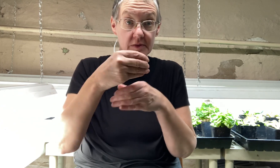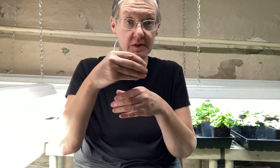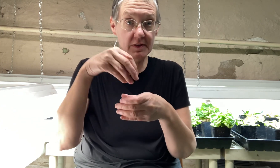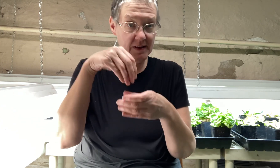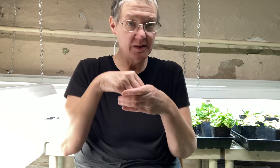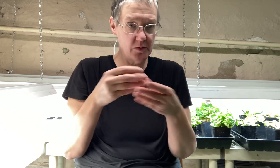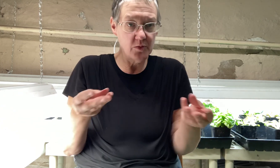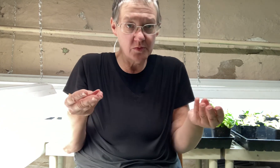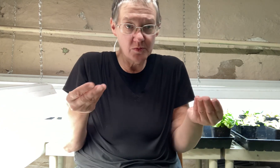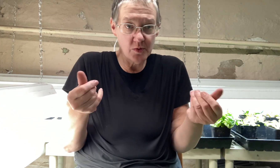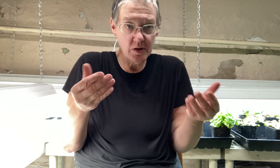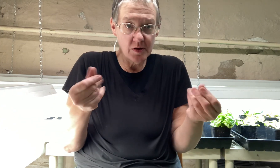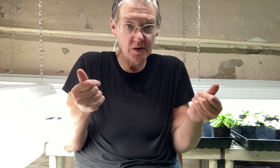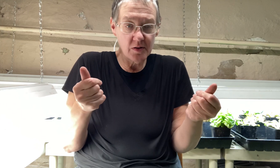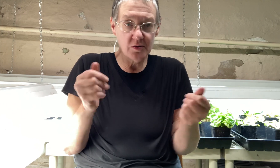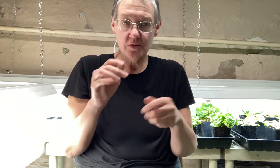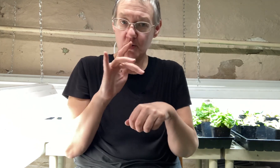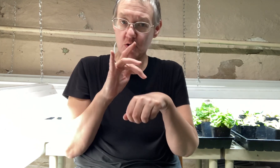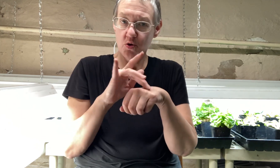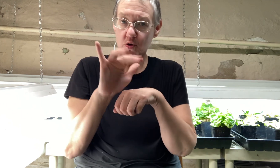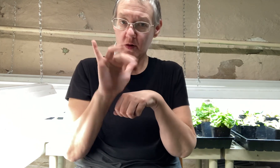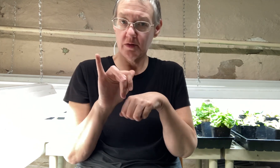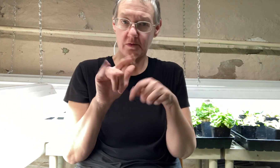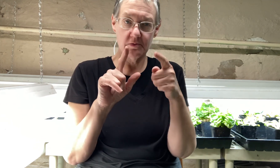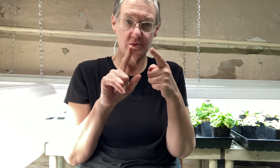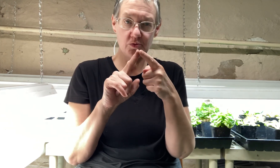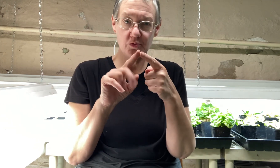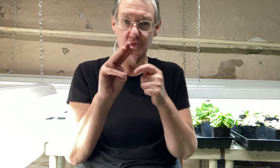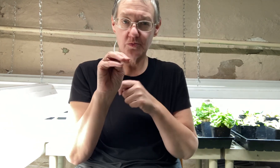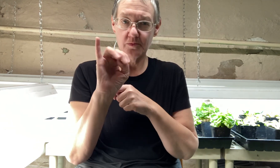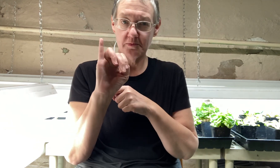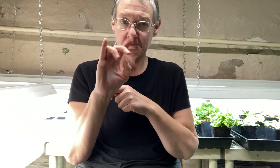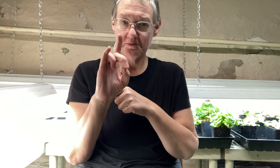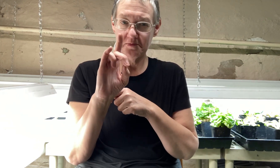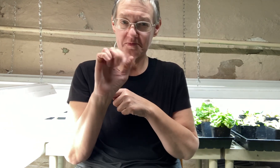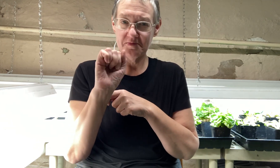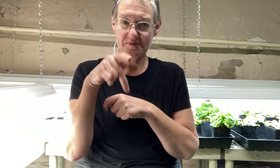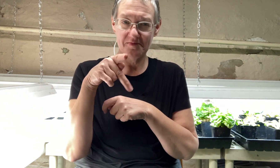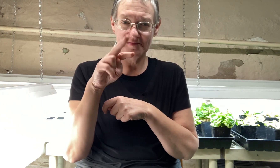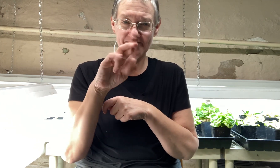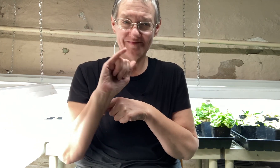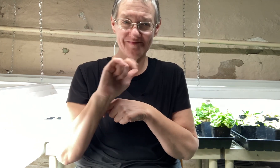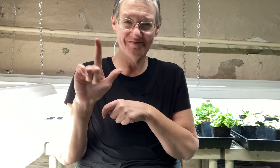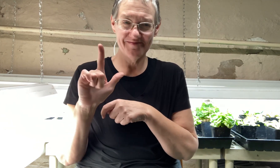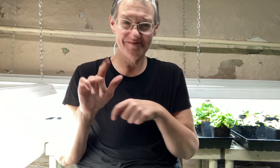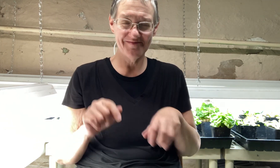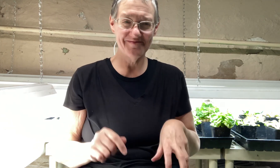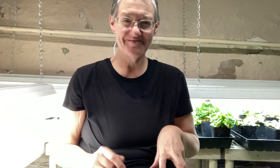i'm going to plant them outside in the ground early to mid april